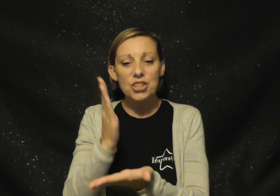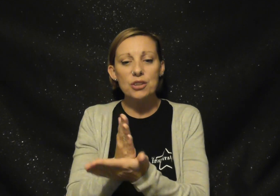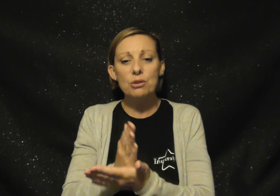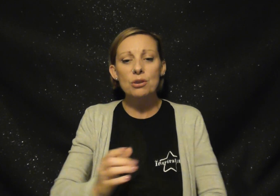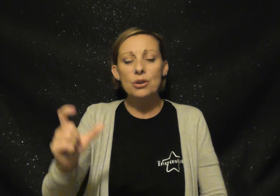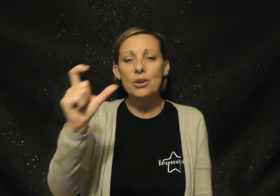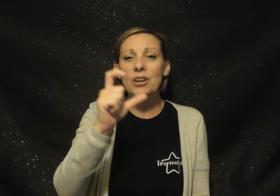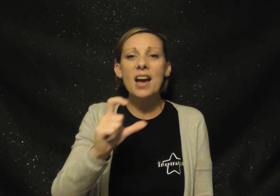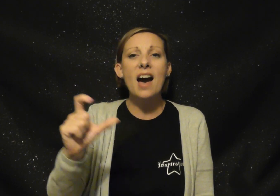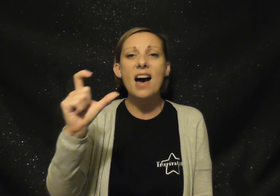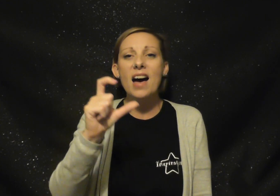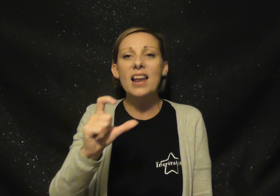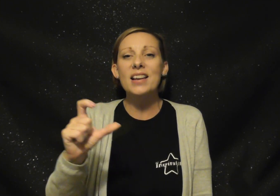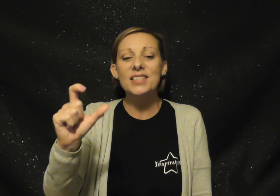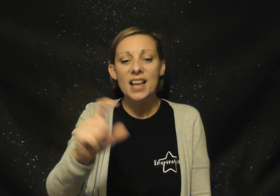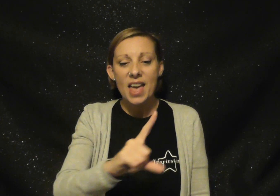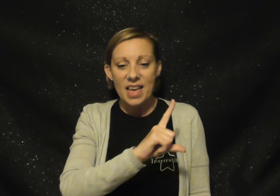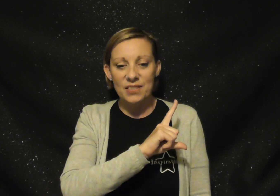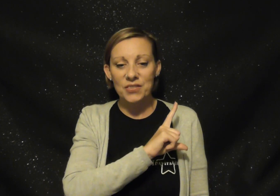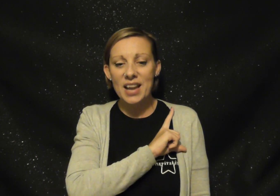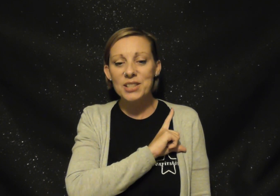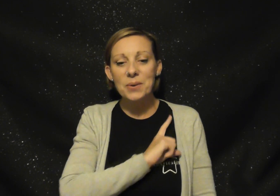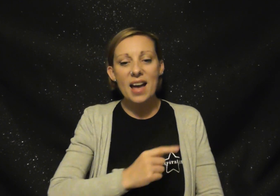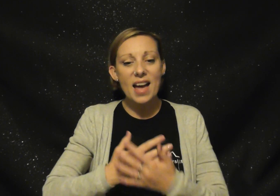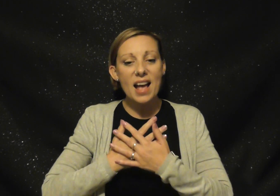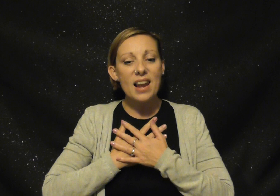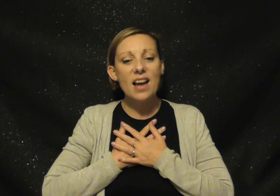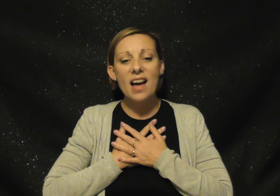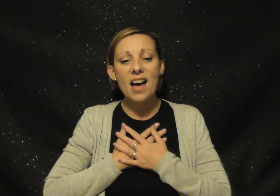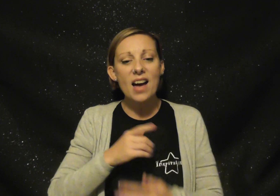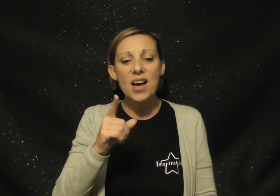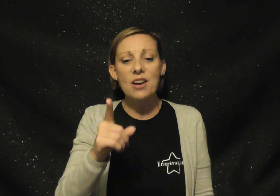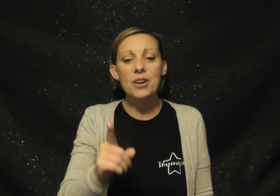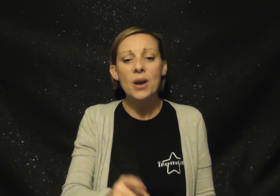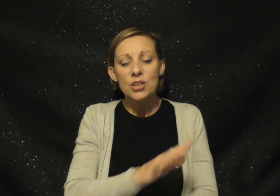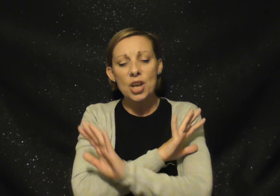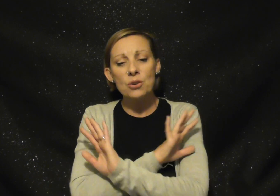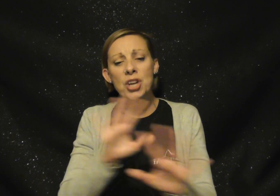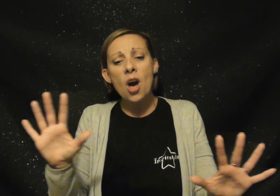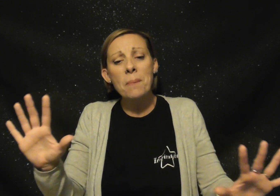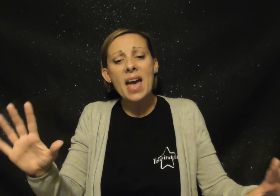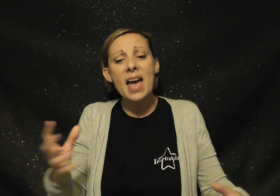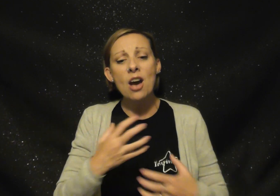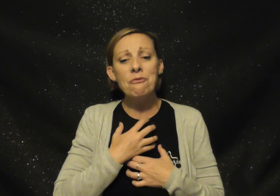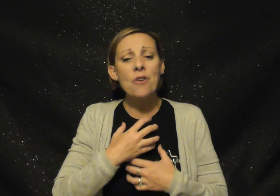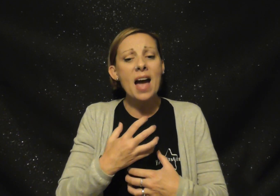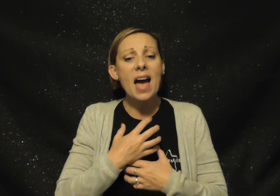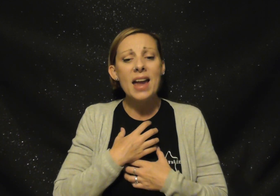true colors and that's why I love you So don't be afraid